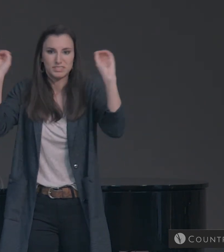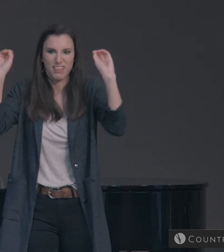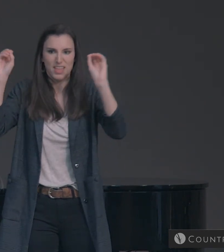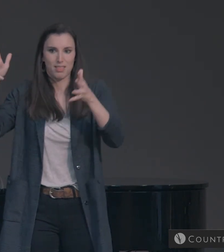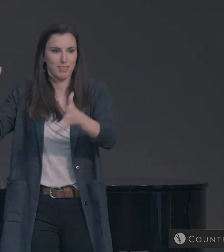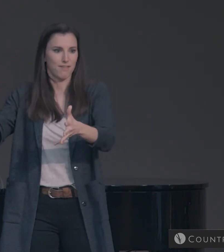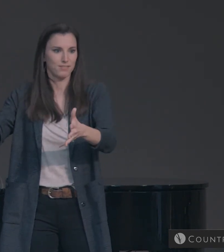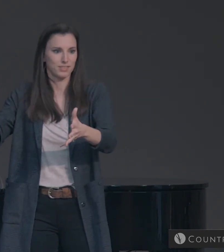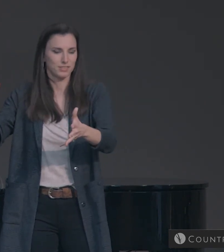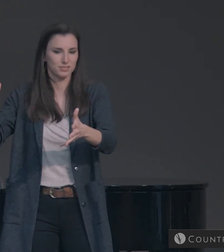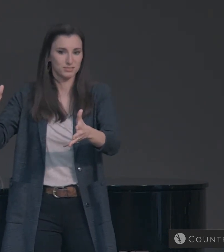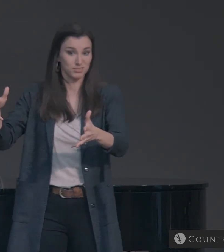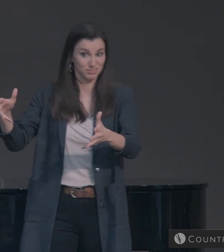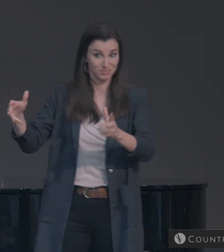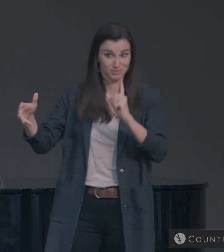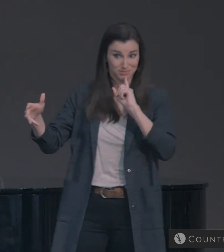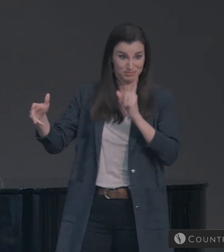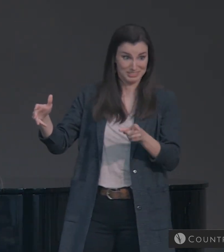Really?